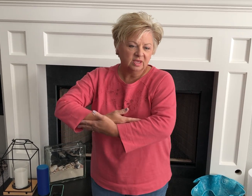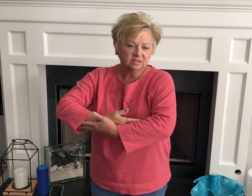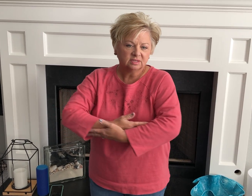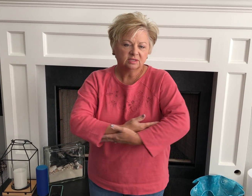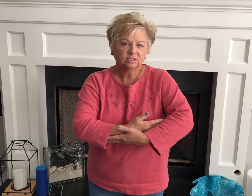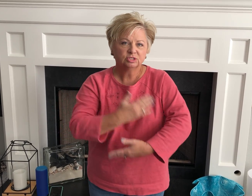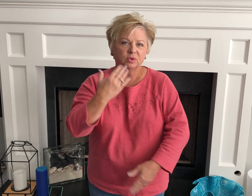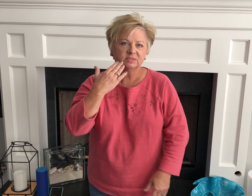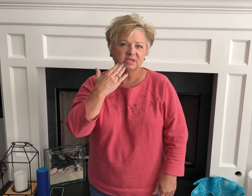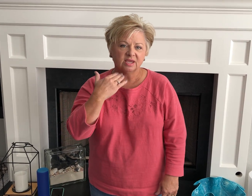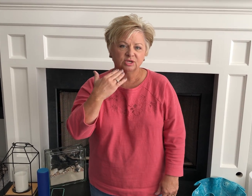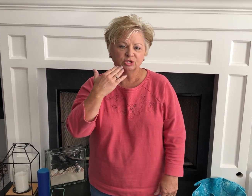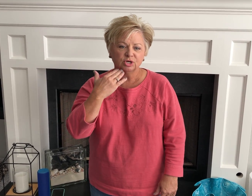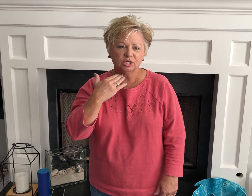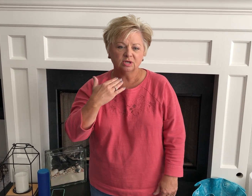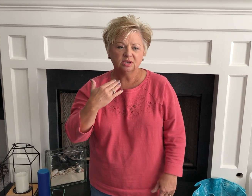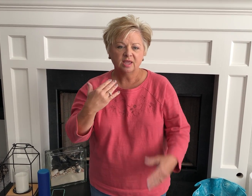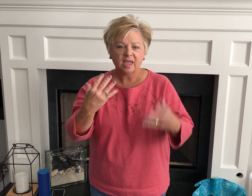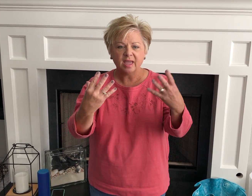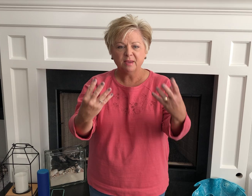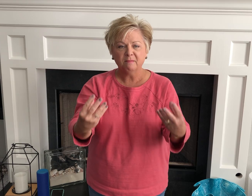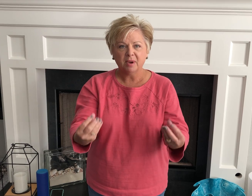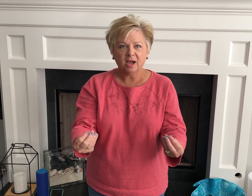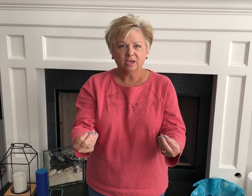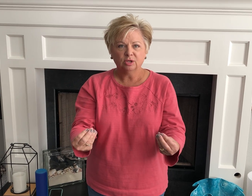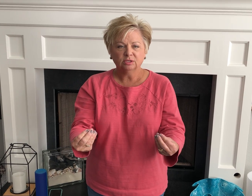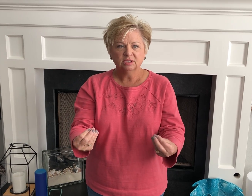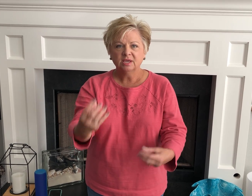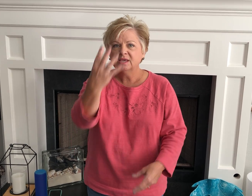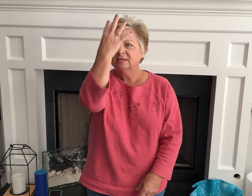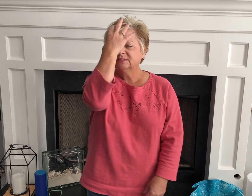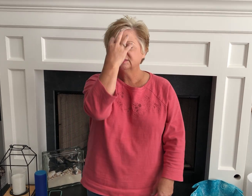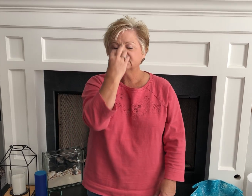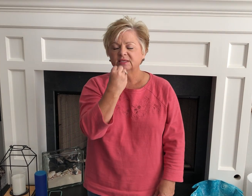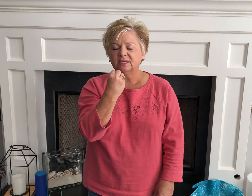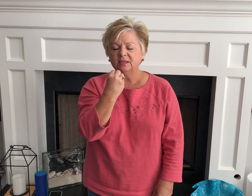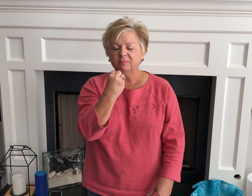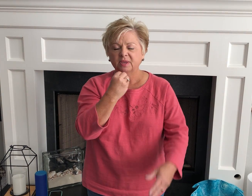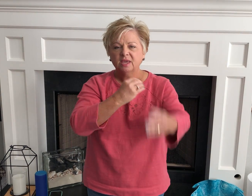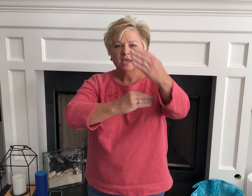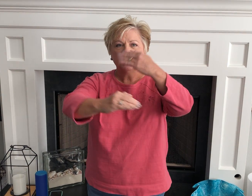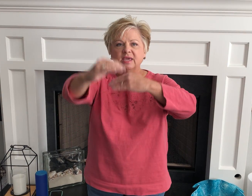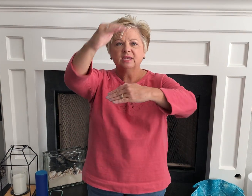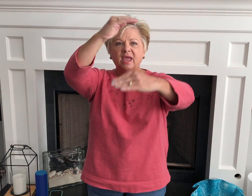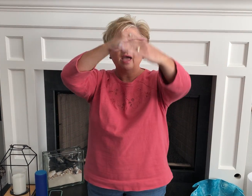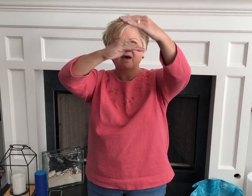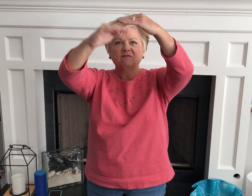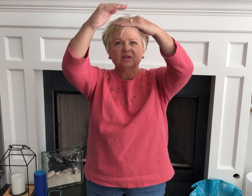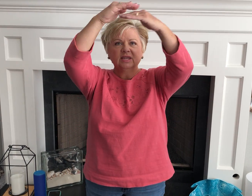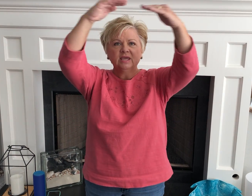so tender and mild sleep in heavenly